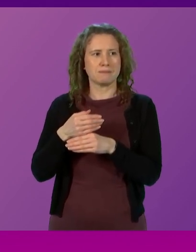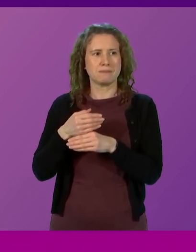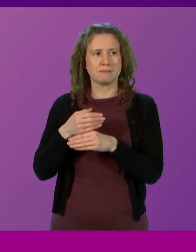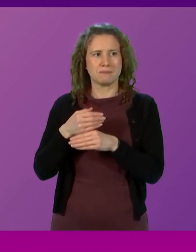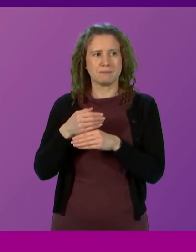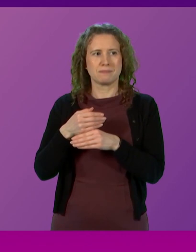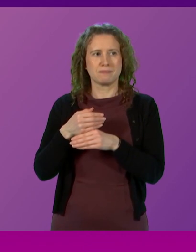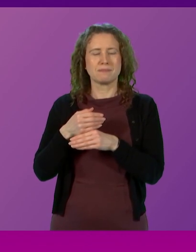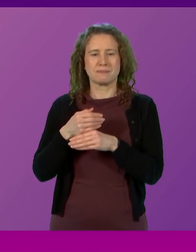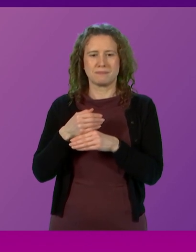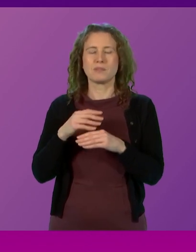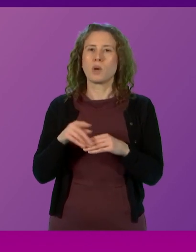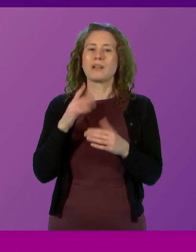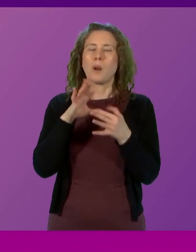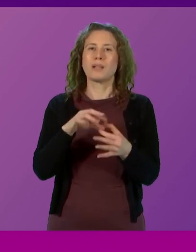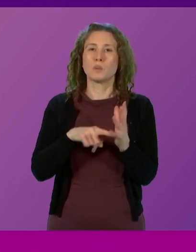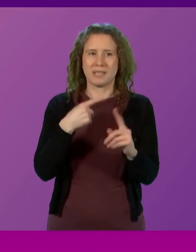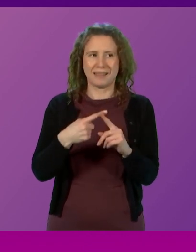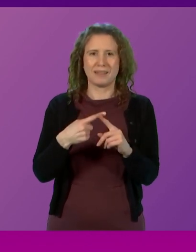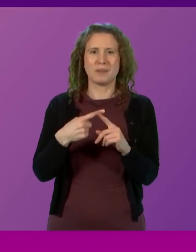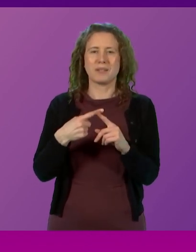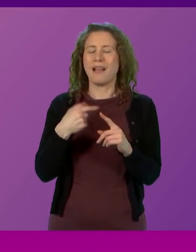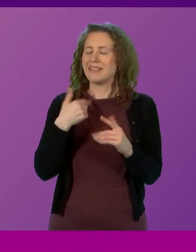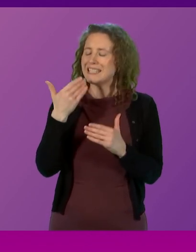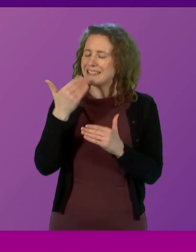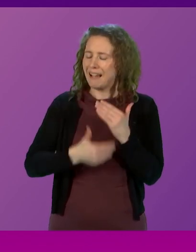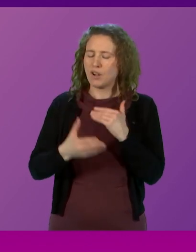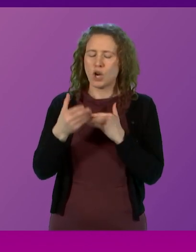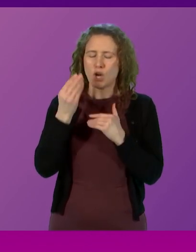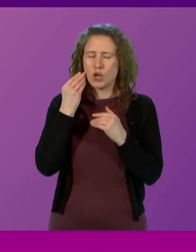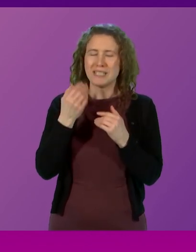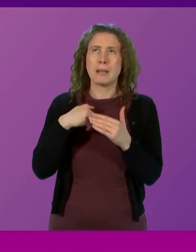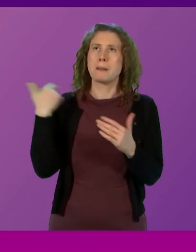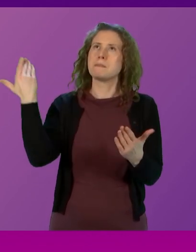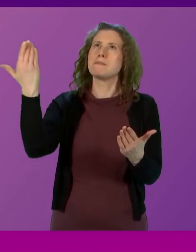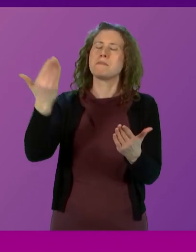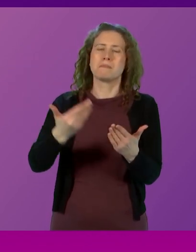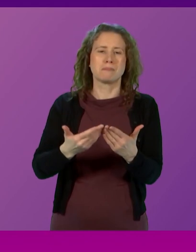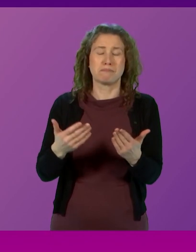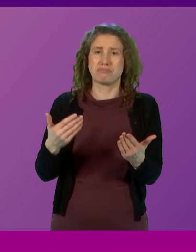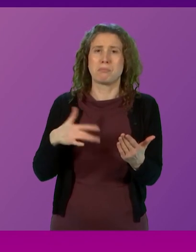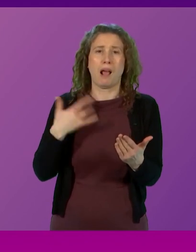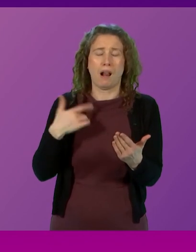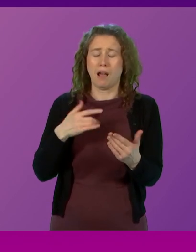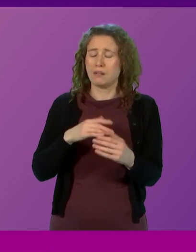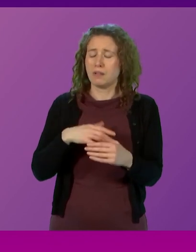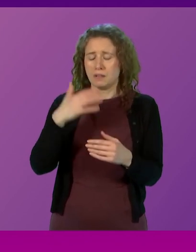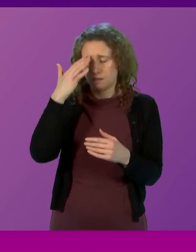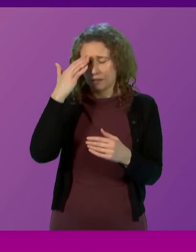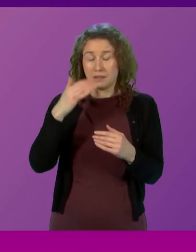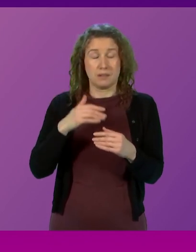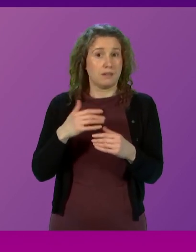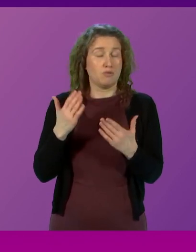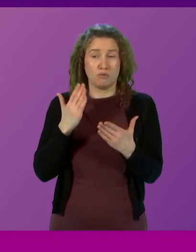to the question of tax and I have never heard in my puff such an equivocal